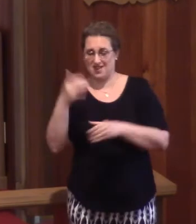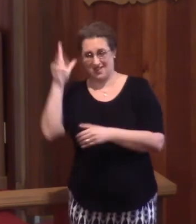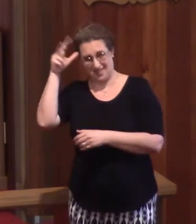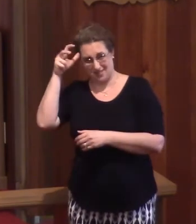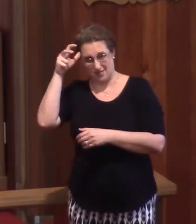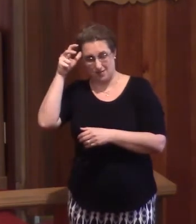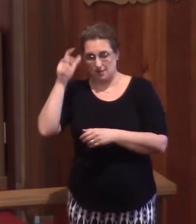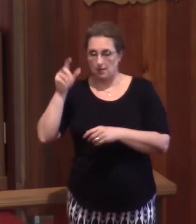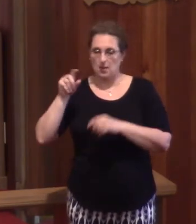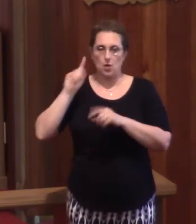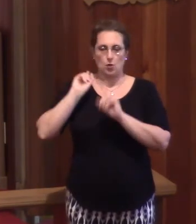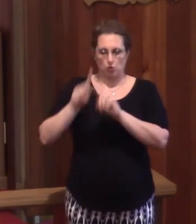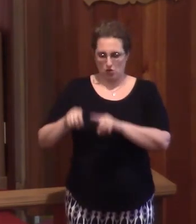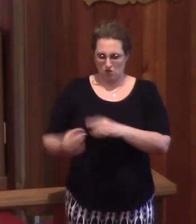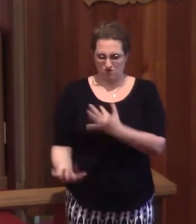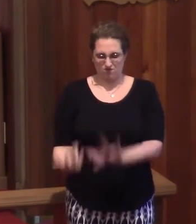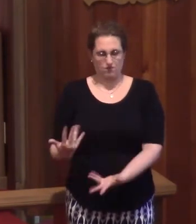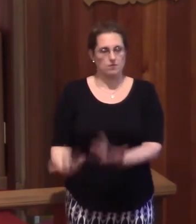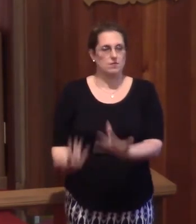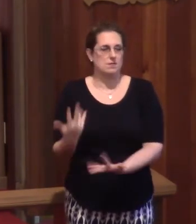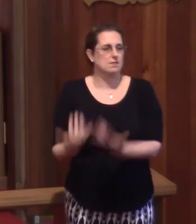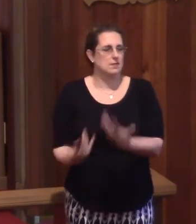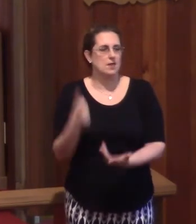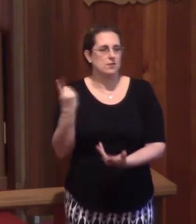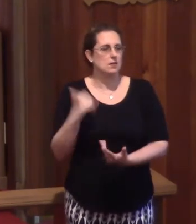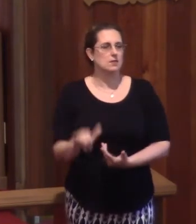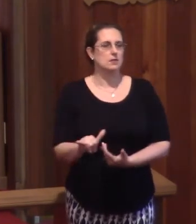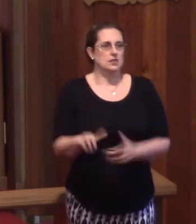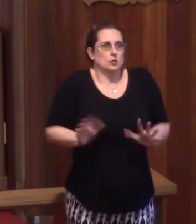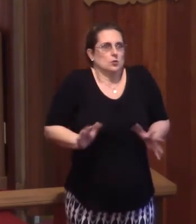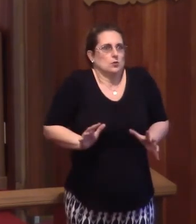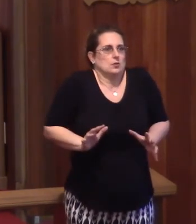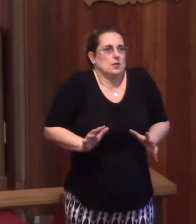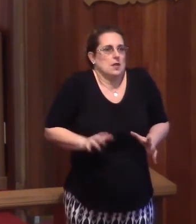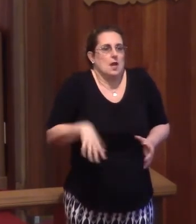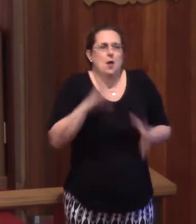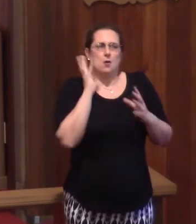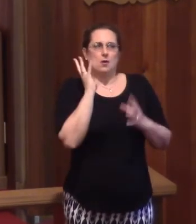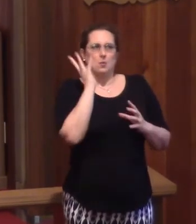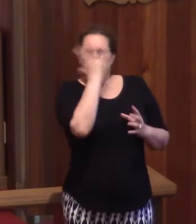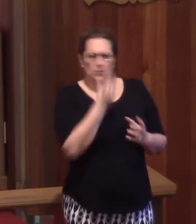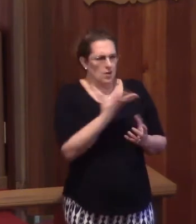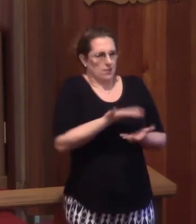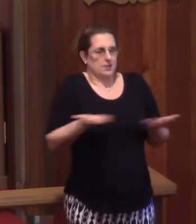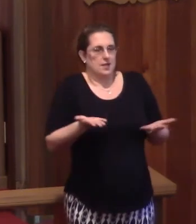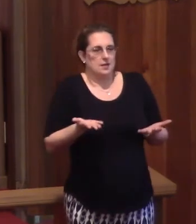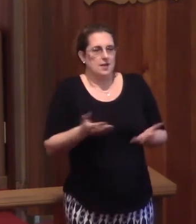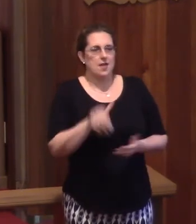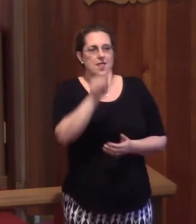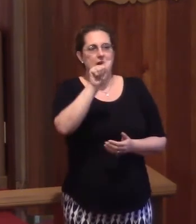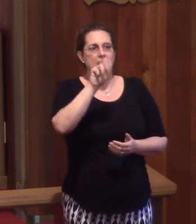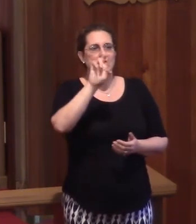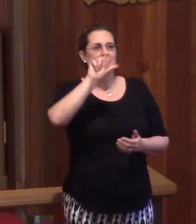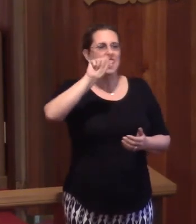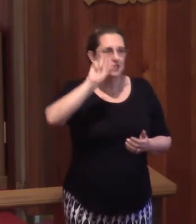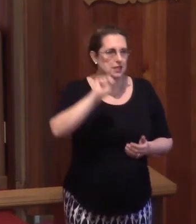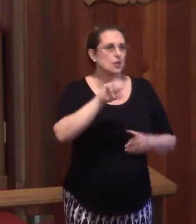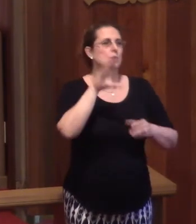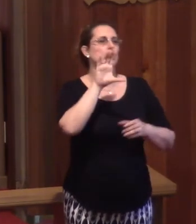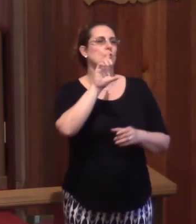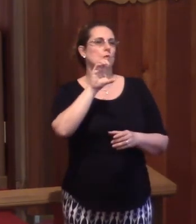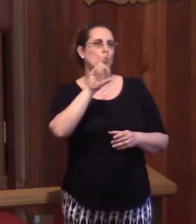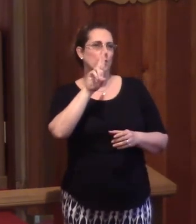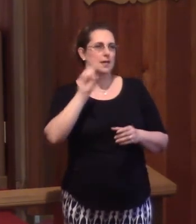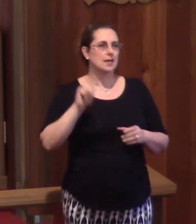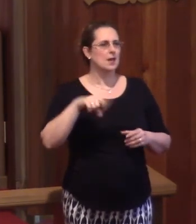done evil into eternal fire. Ooh, lovely stuff, right? The Athanasian Creed. We should